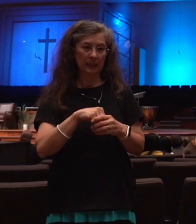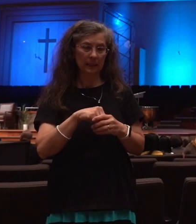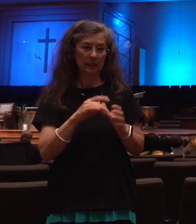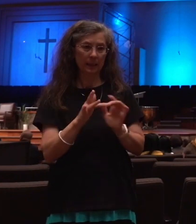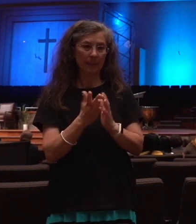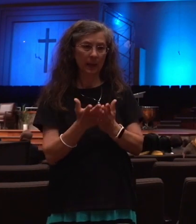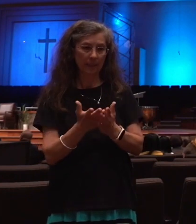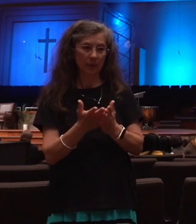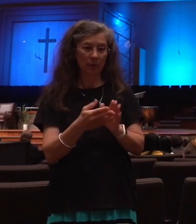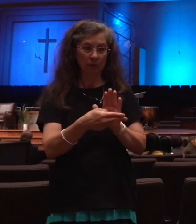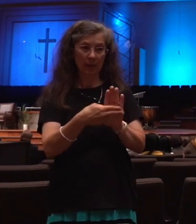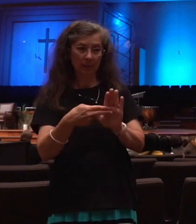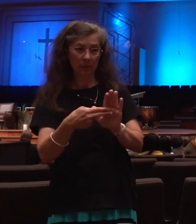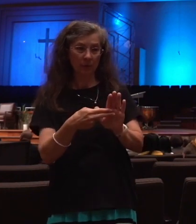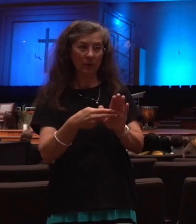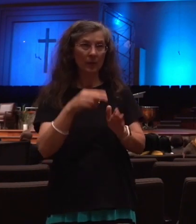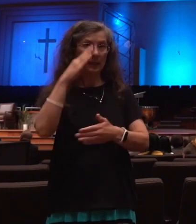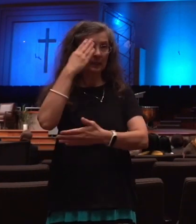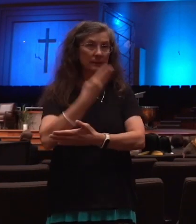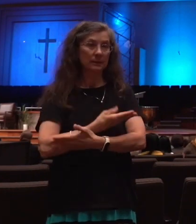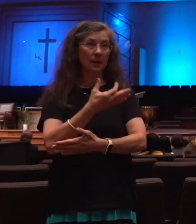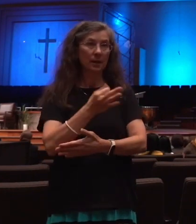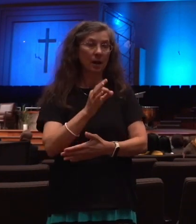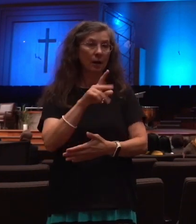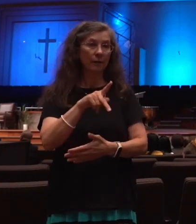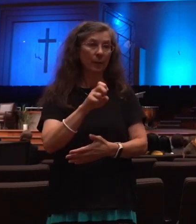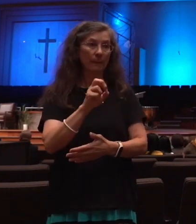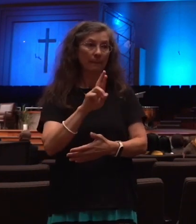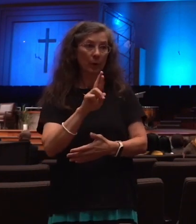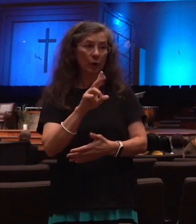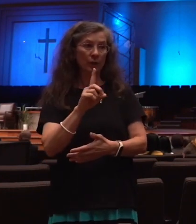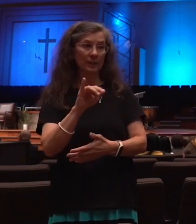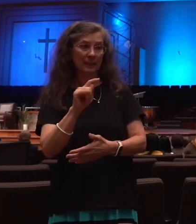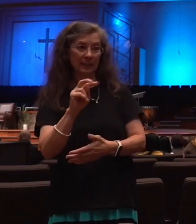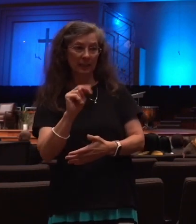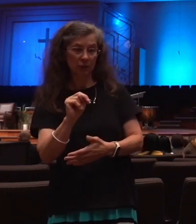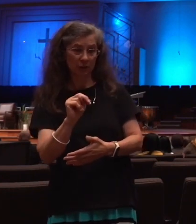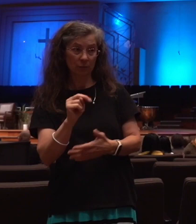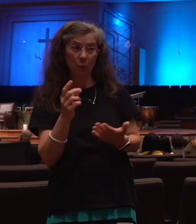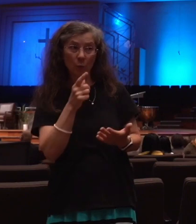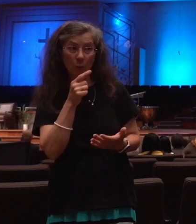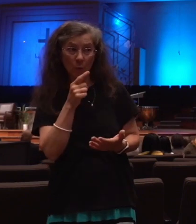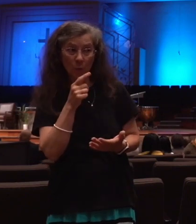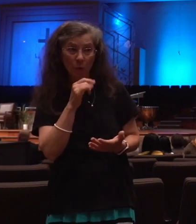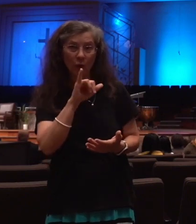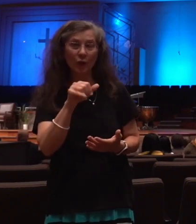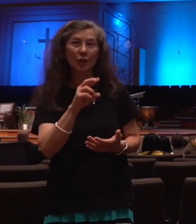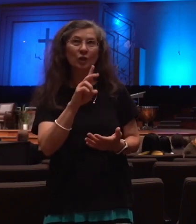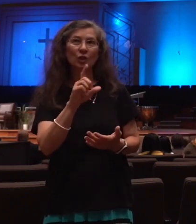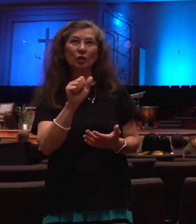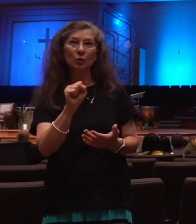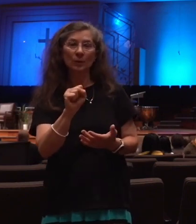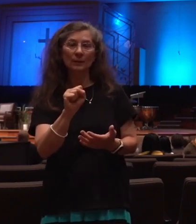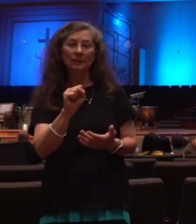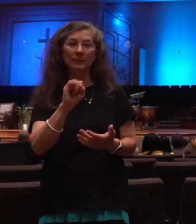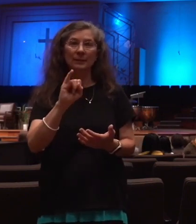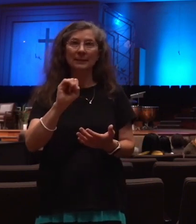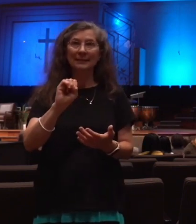Do you know who that is? Judas Iscariot. And it's interesting because when it describes the coming of the